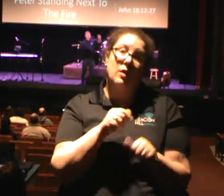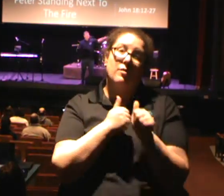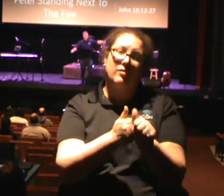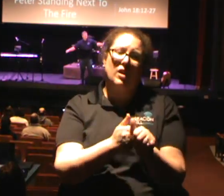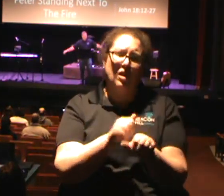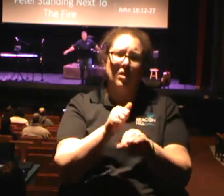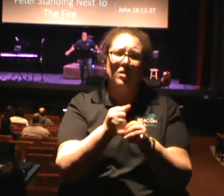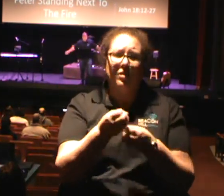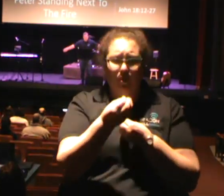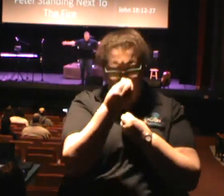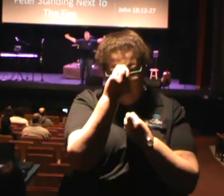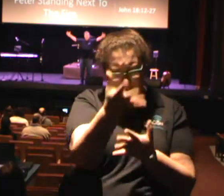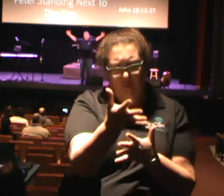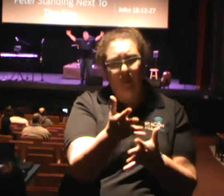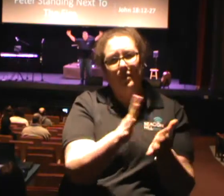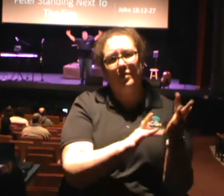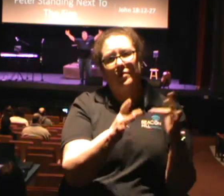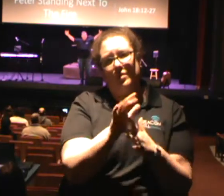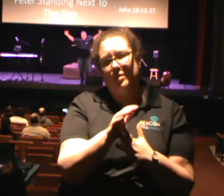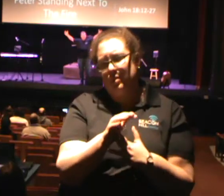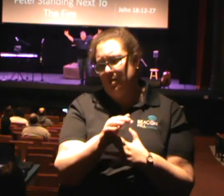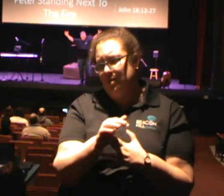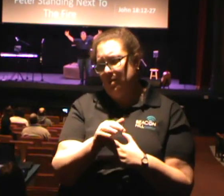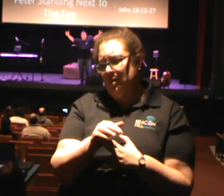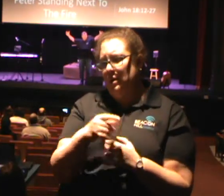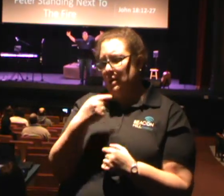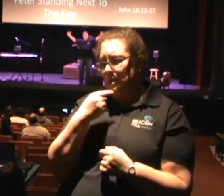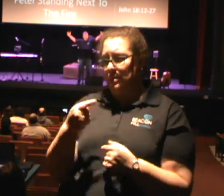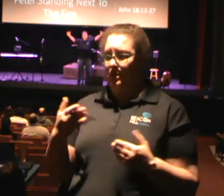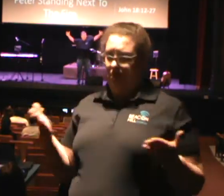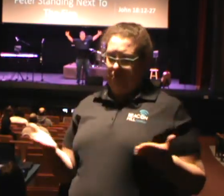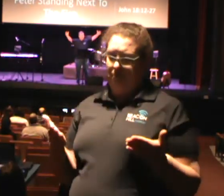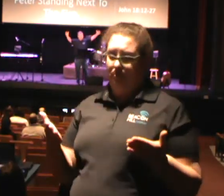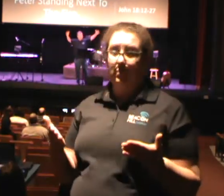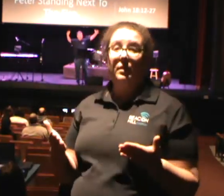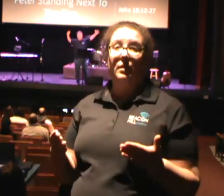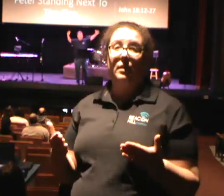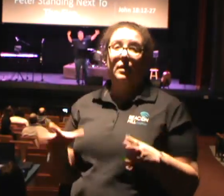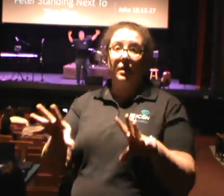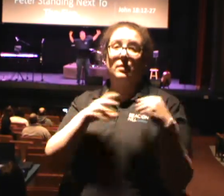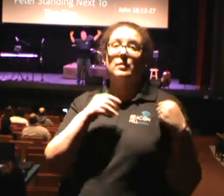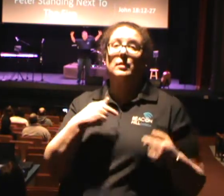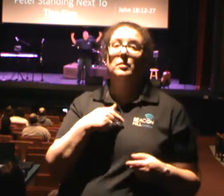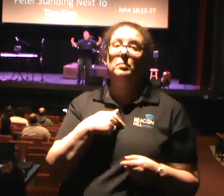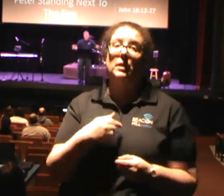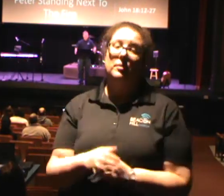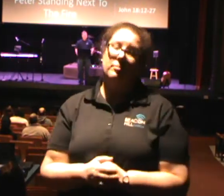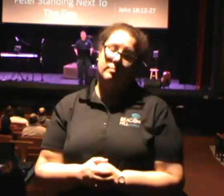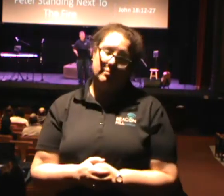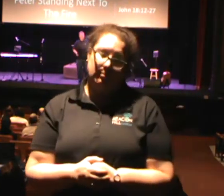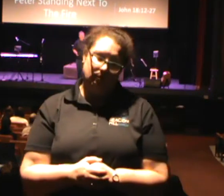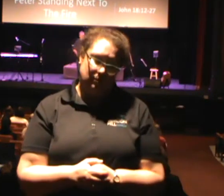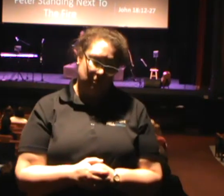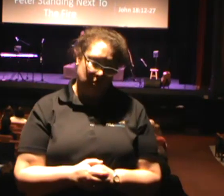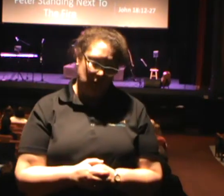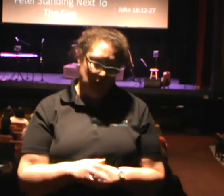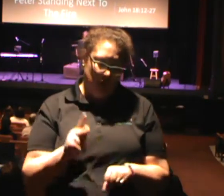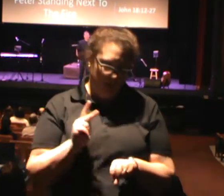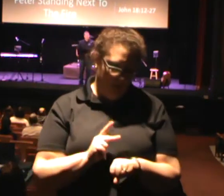let my people go and here I am, take me, I'm the one you're looking for. Peter should have fleed yet, he found himself